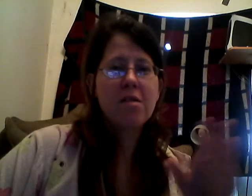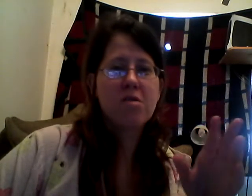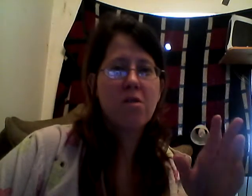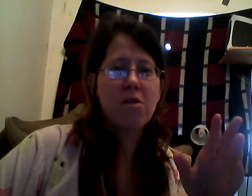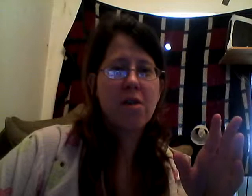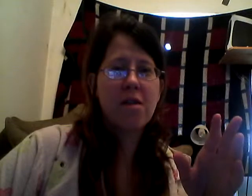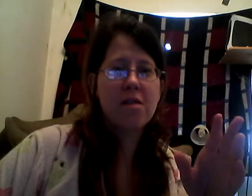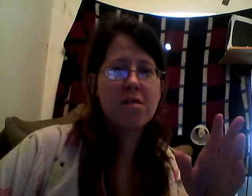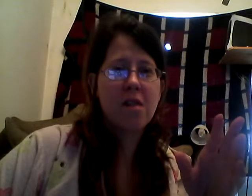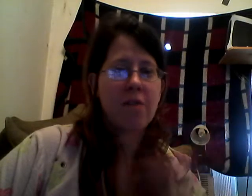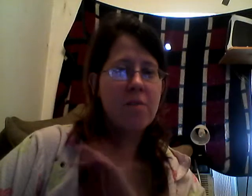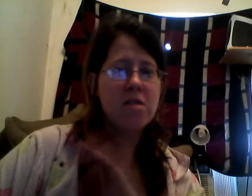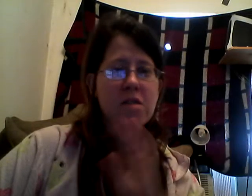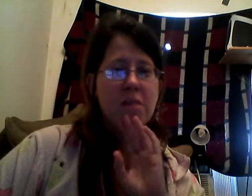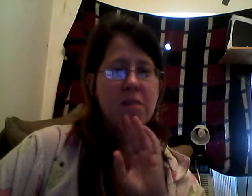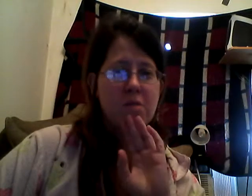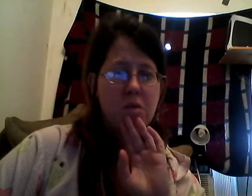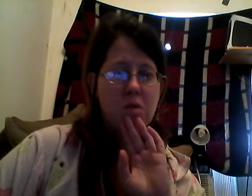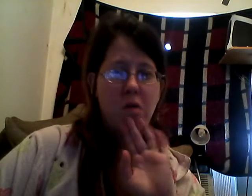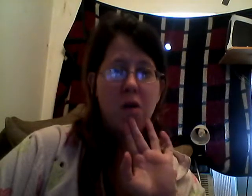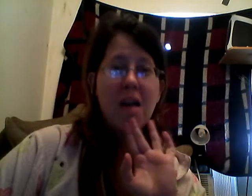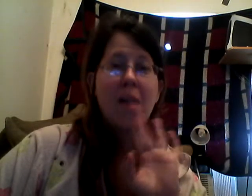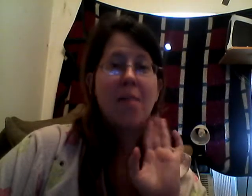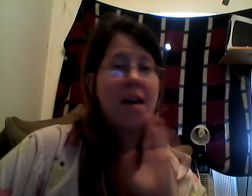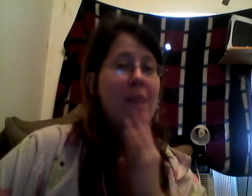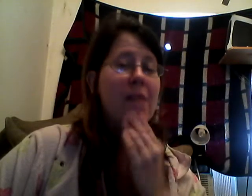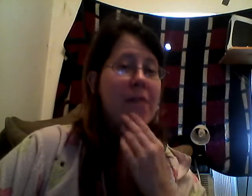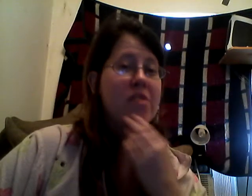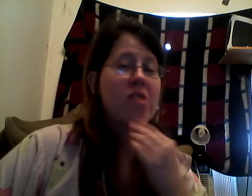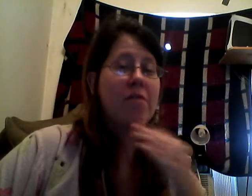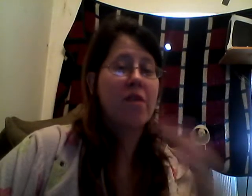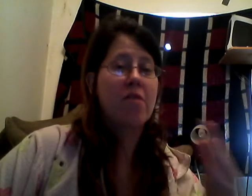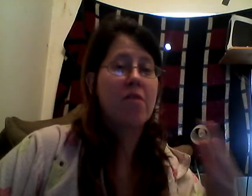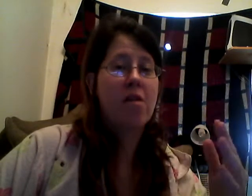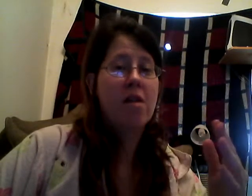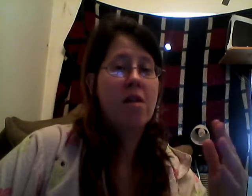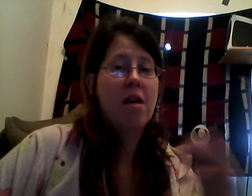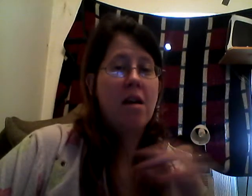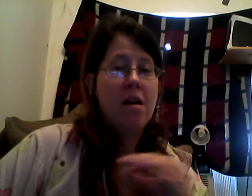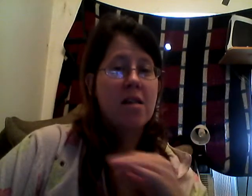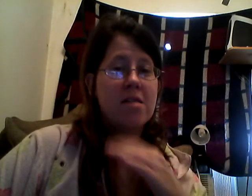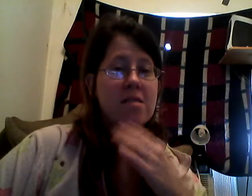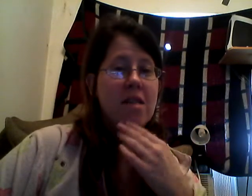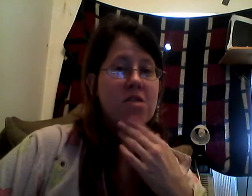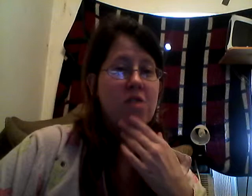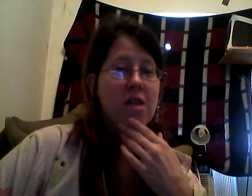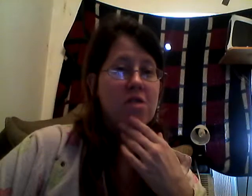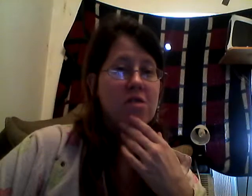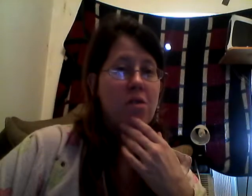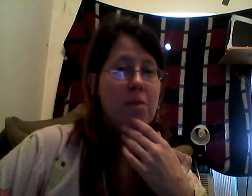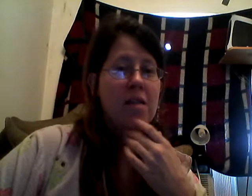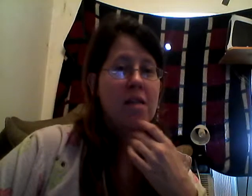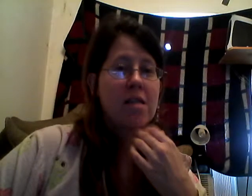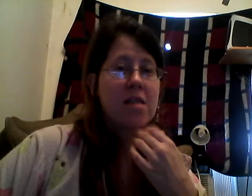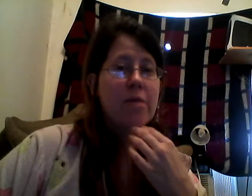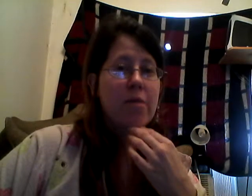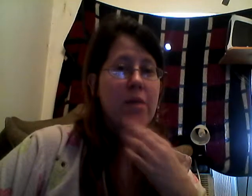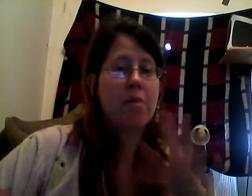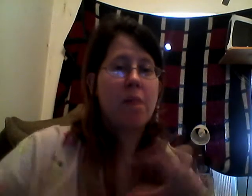Soarin' and stuff. Mission Space was cool, but I am going to have to try to figure out, because Test Track just opened, and that's going to be really popular,